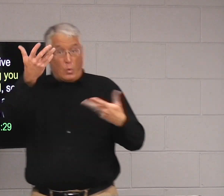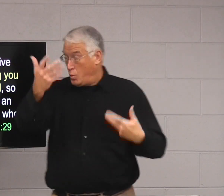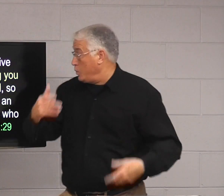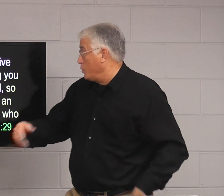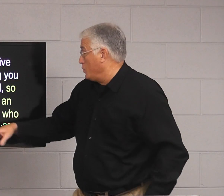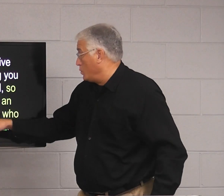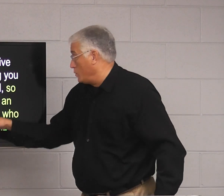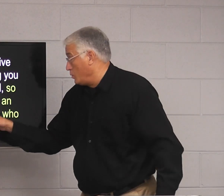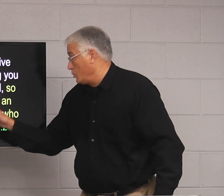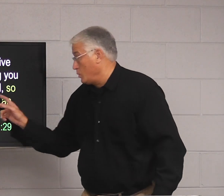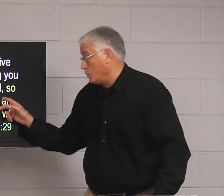So,